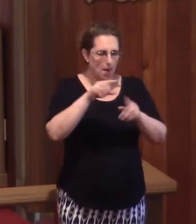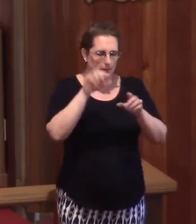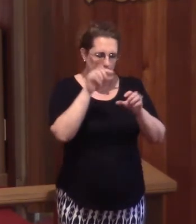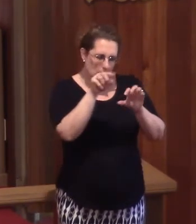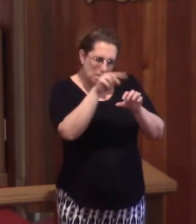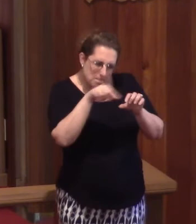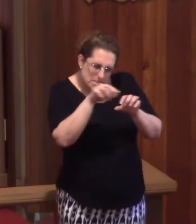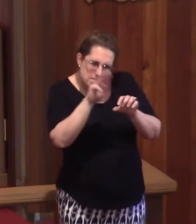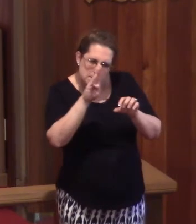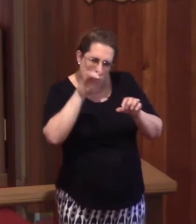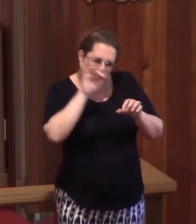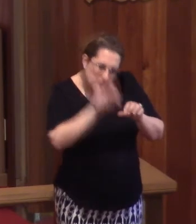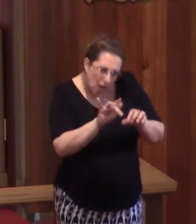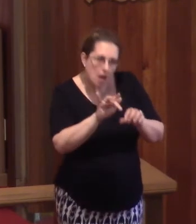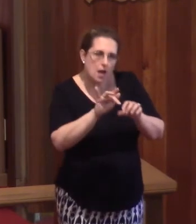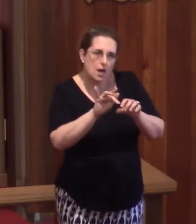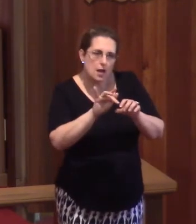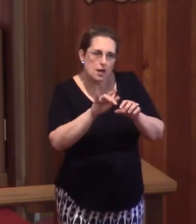button.